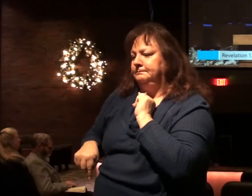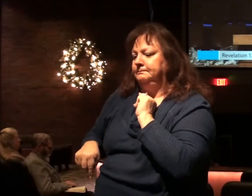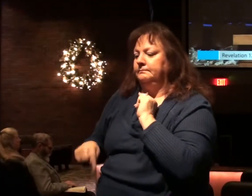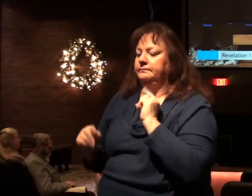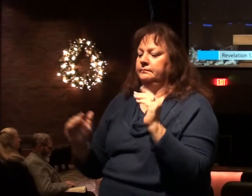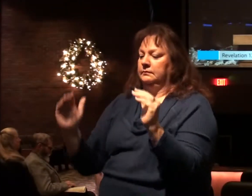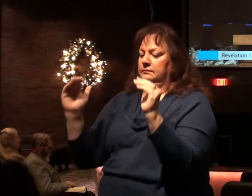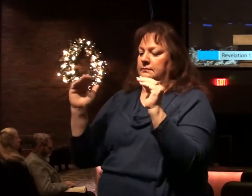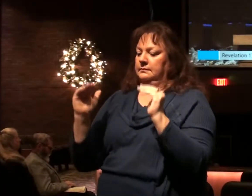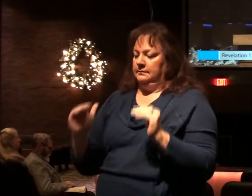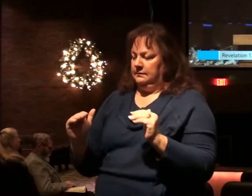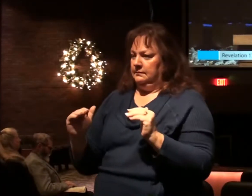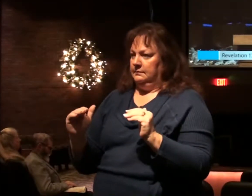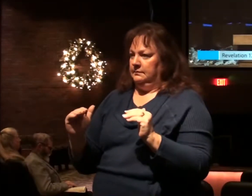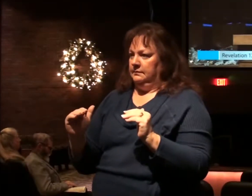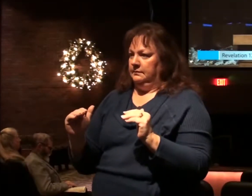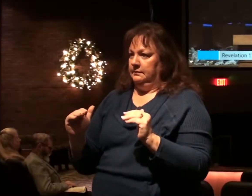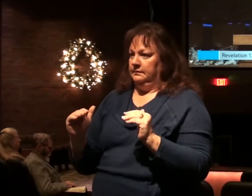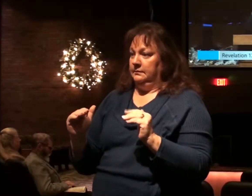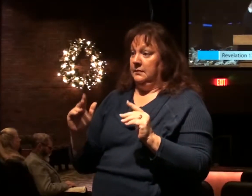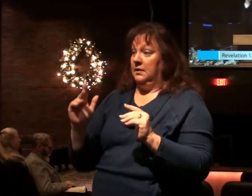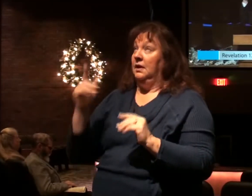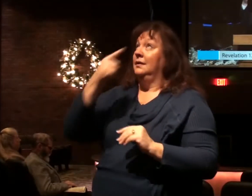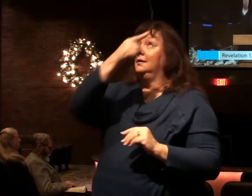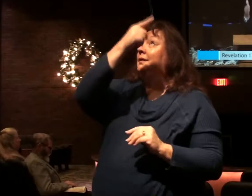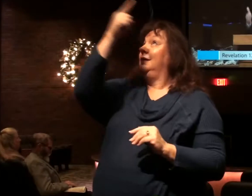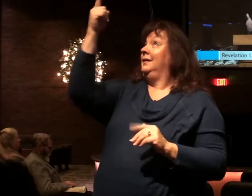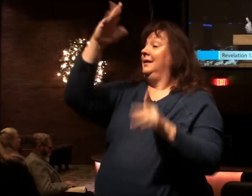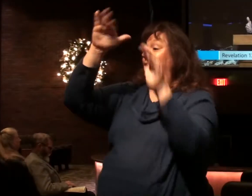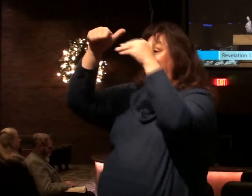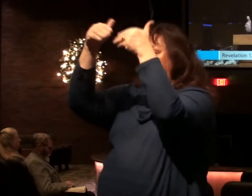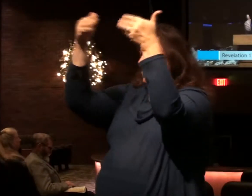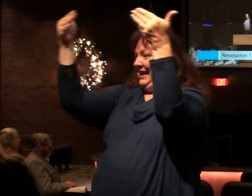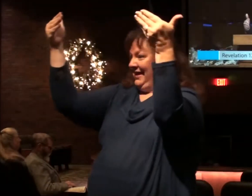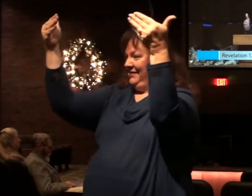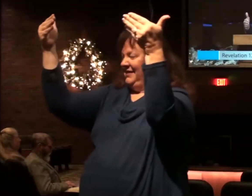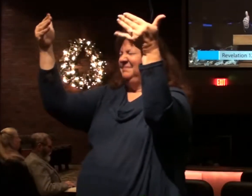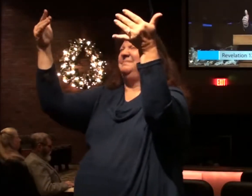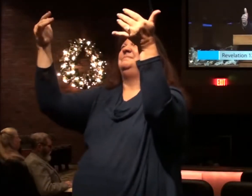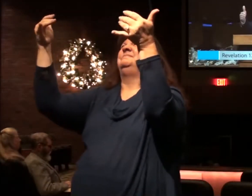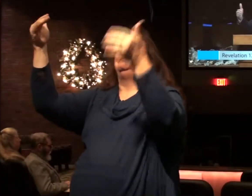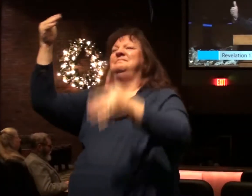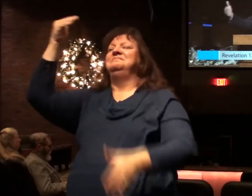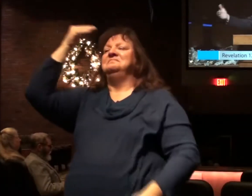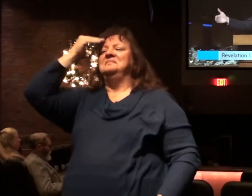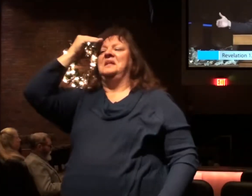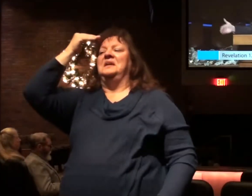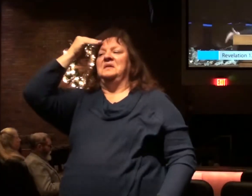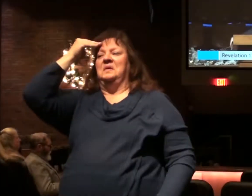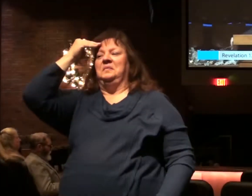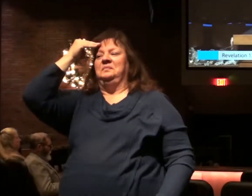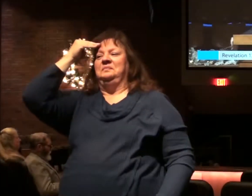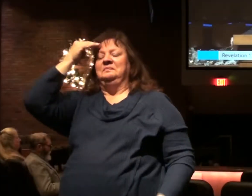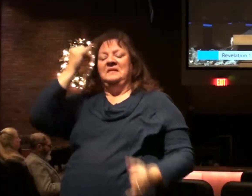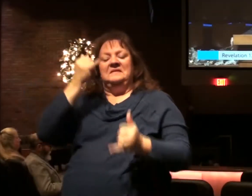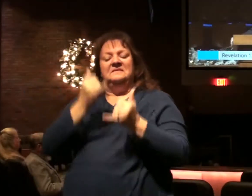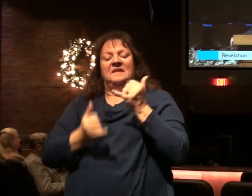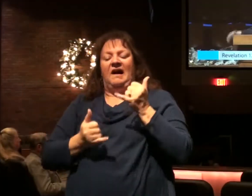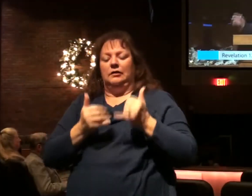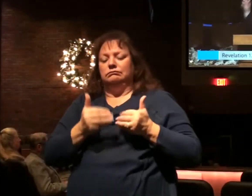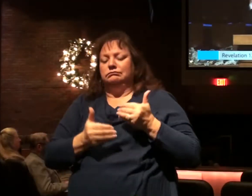This tells tells those in heaven we are in the final stages.